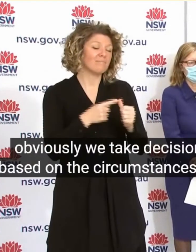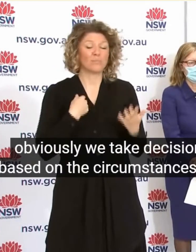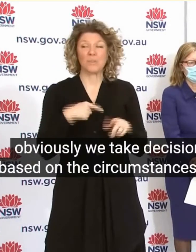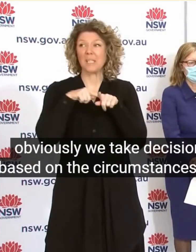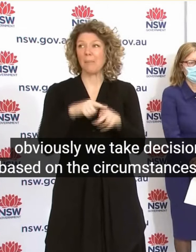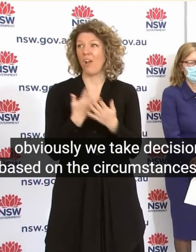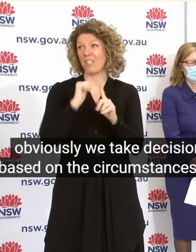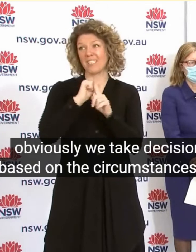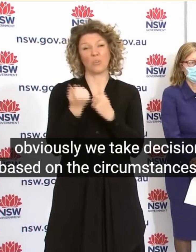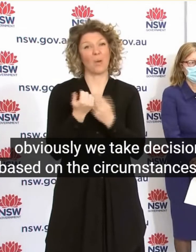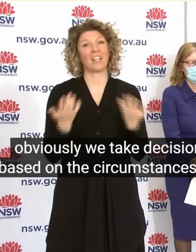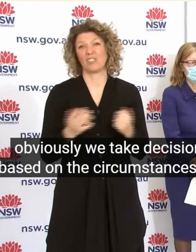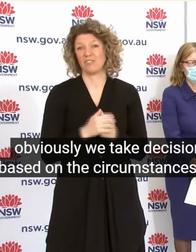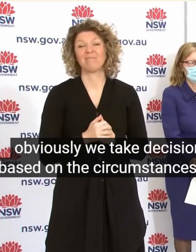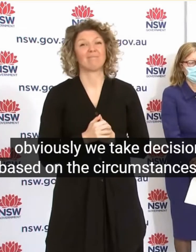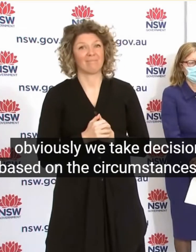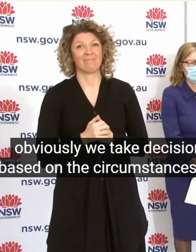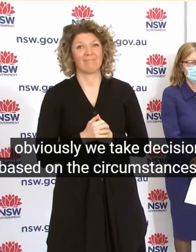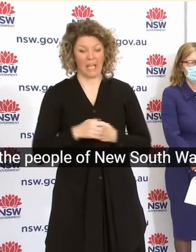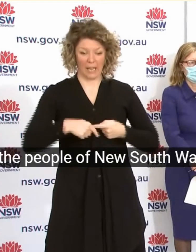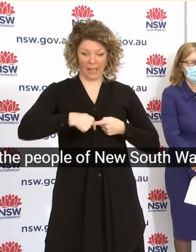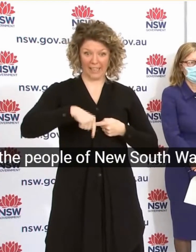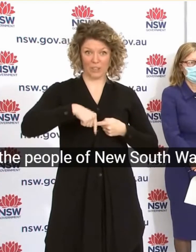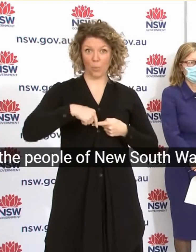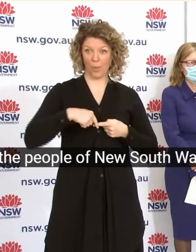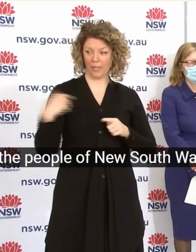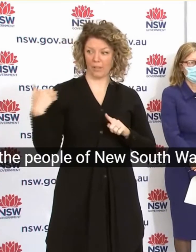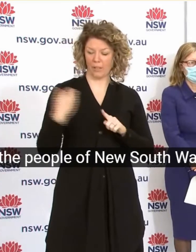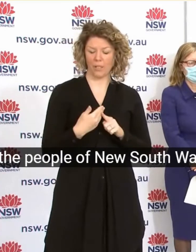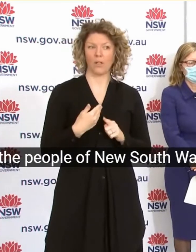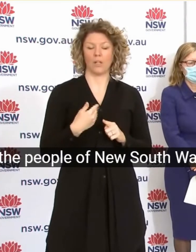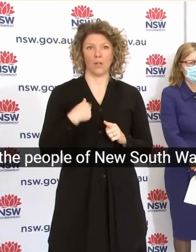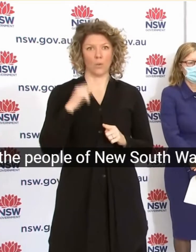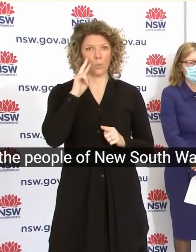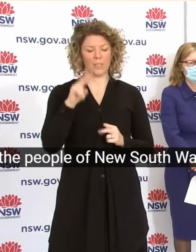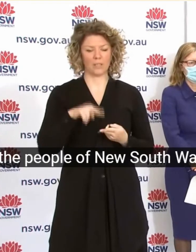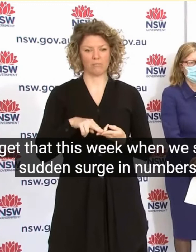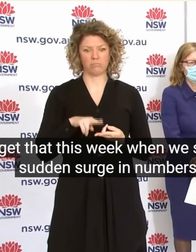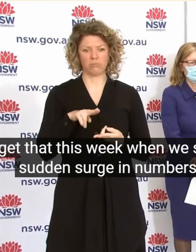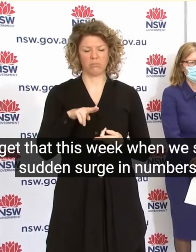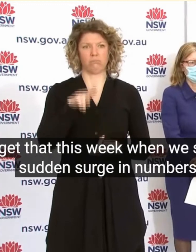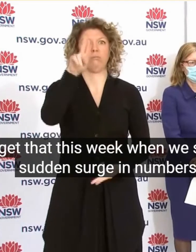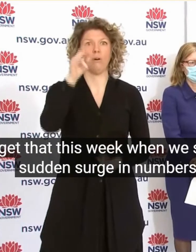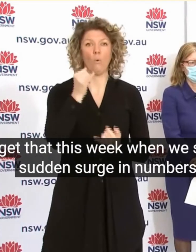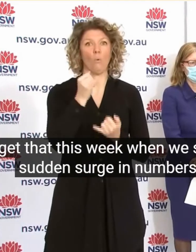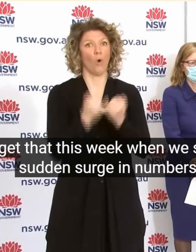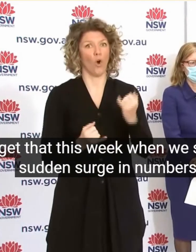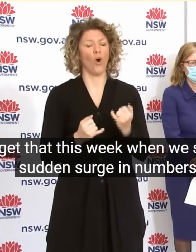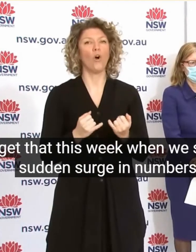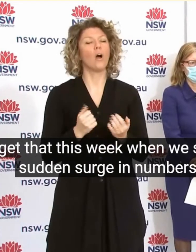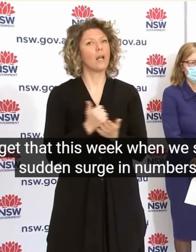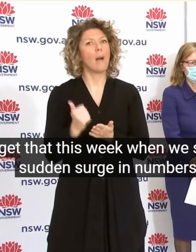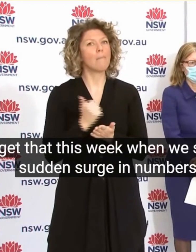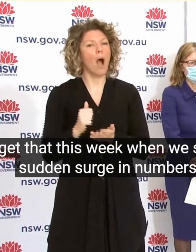ances And The People Of New South Wales Get That This Week When We Saw A Sudden Surge In Numbers In Addition